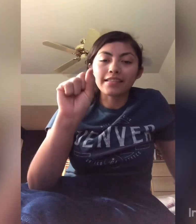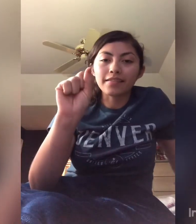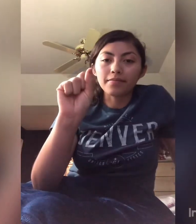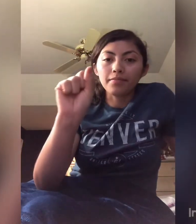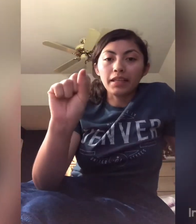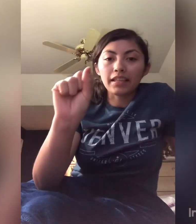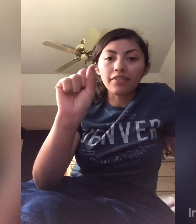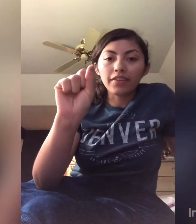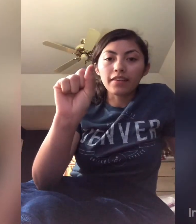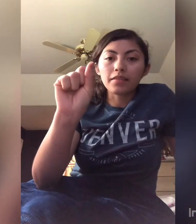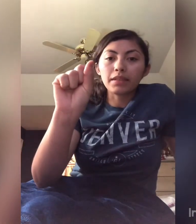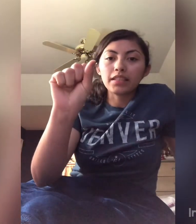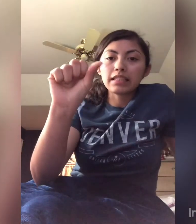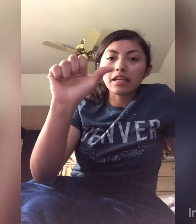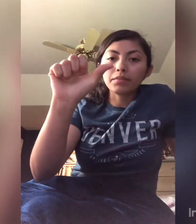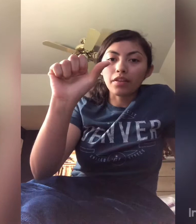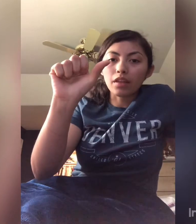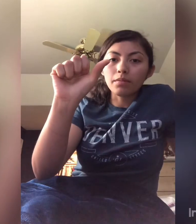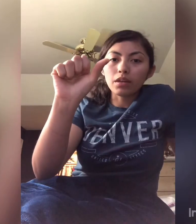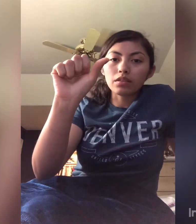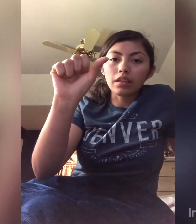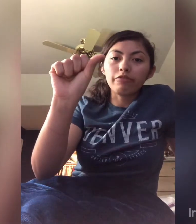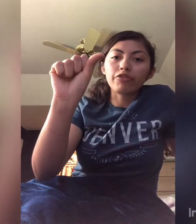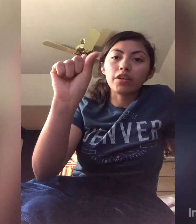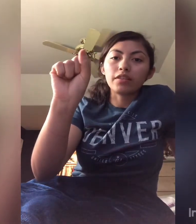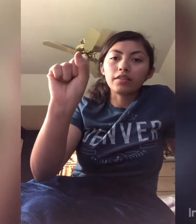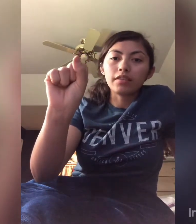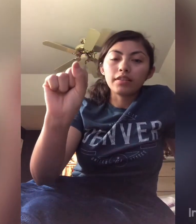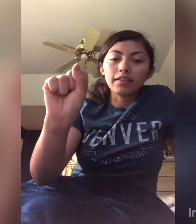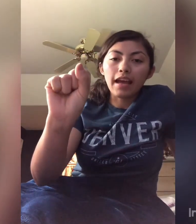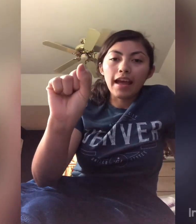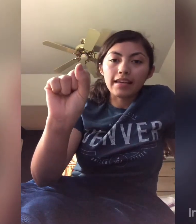Make a fist, but this time the thumb goes in front. S.